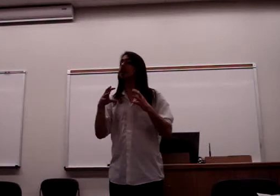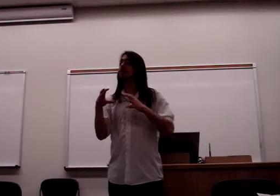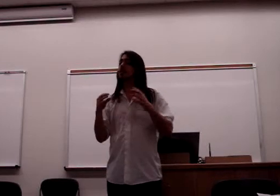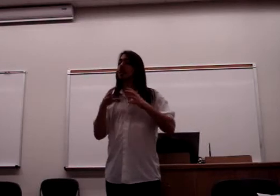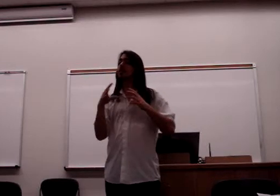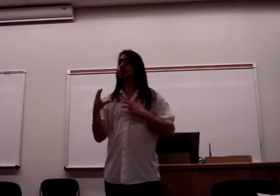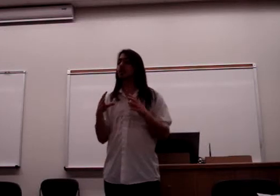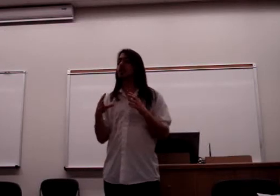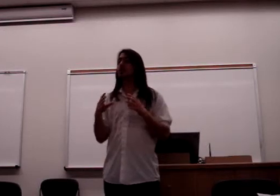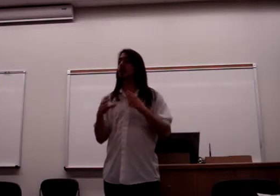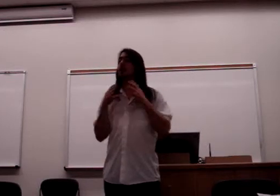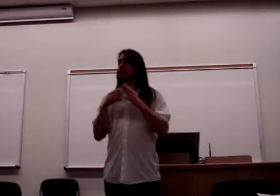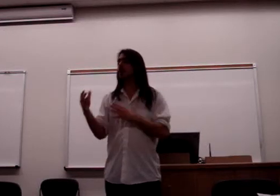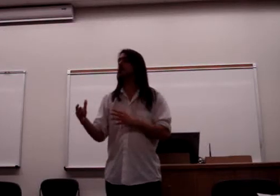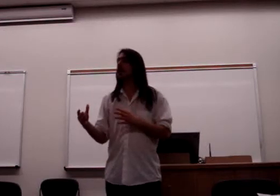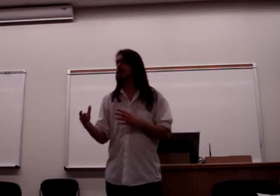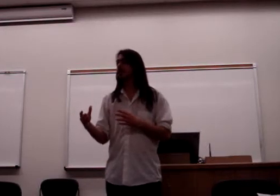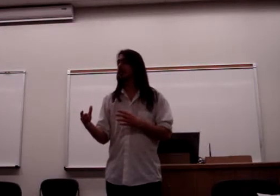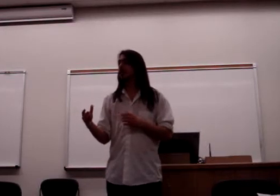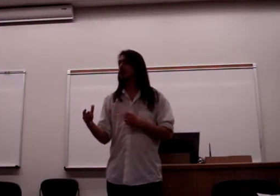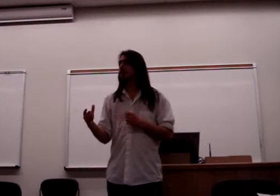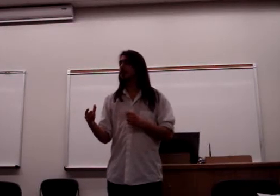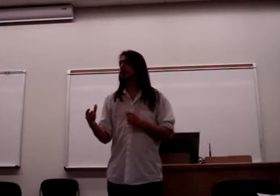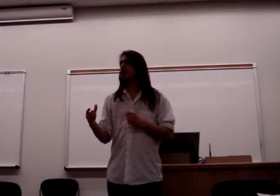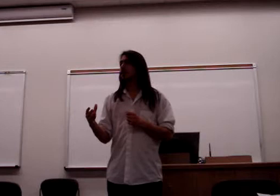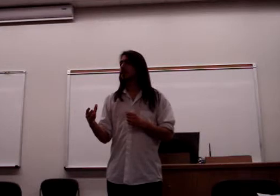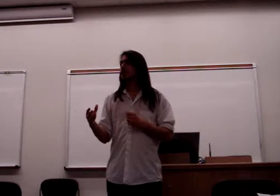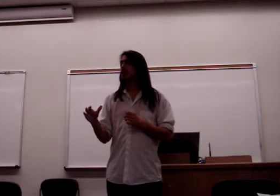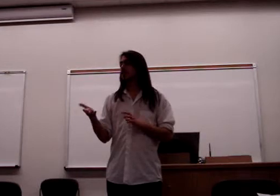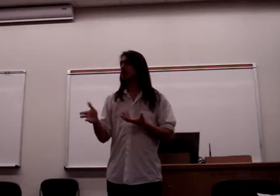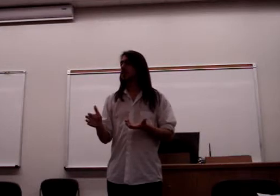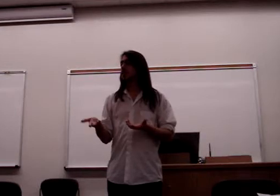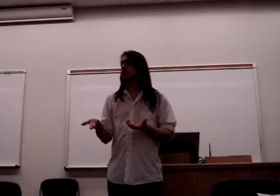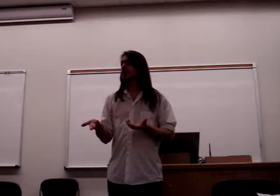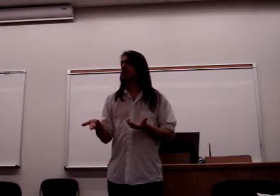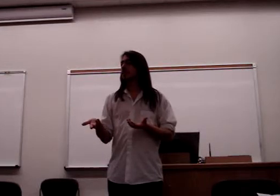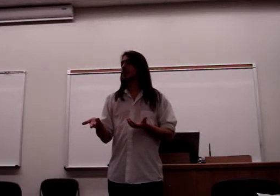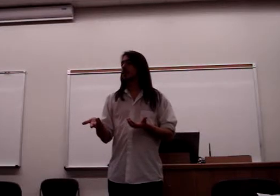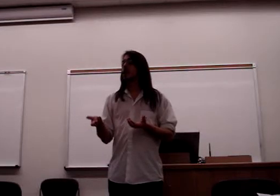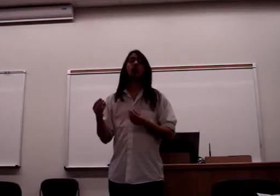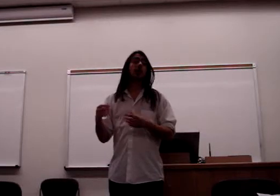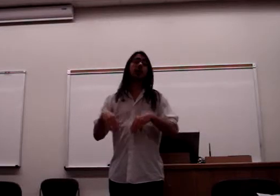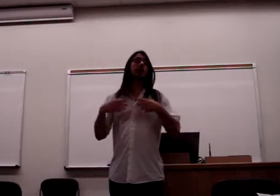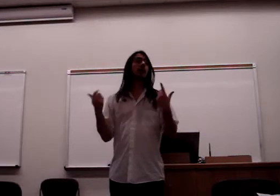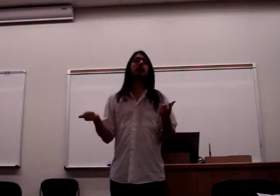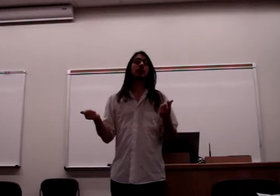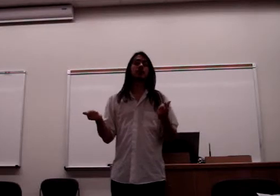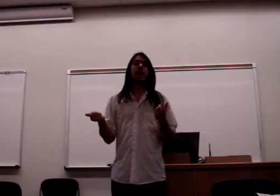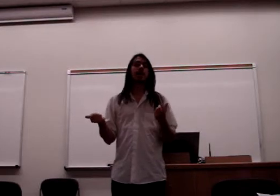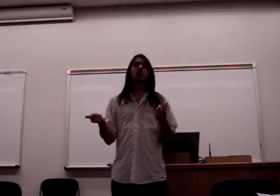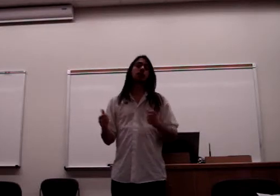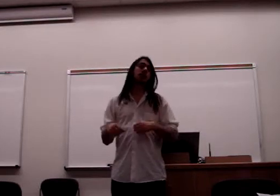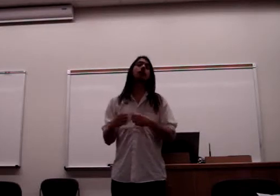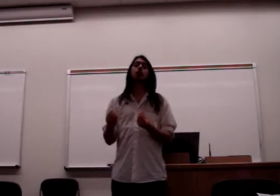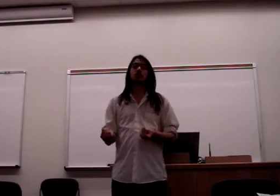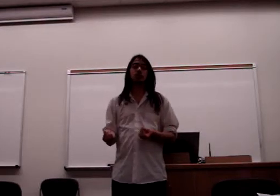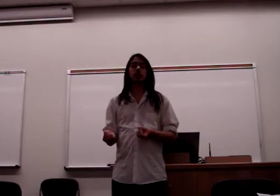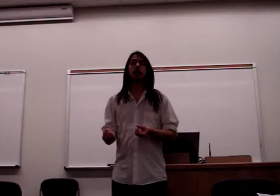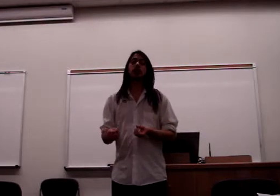part of its matrices of the subject. Does that make sense? So, and again, I would encourage anyone and everyone to read